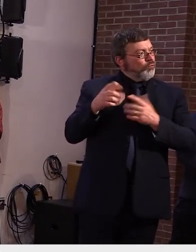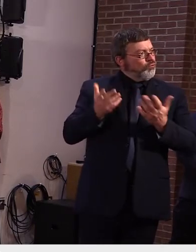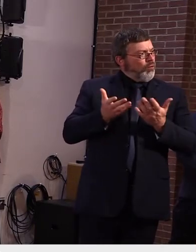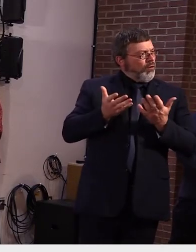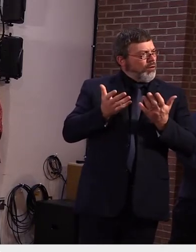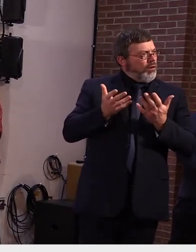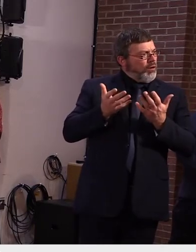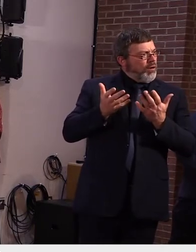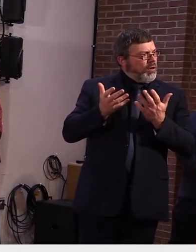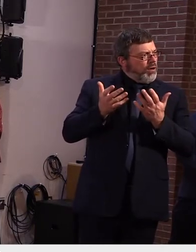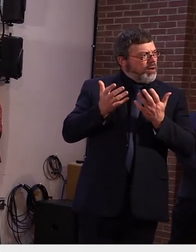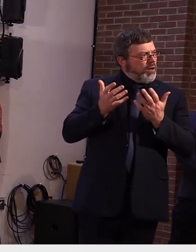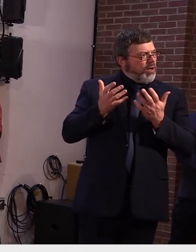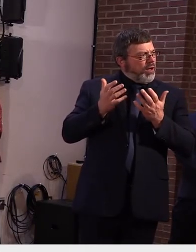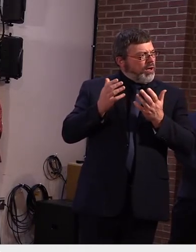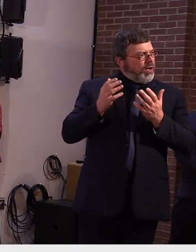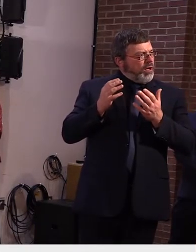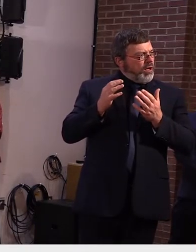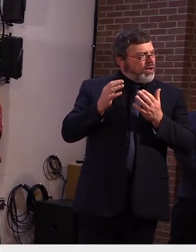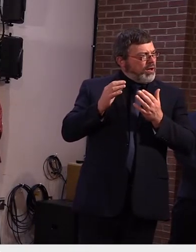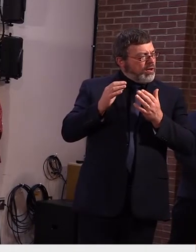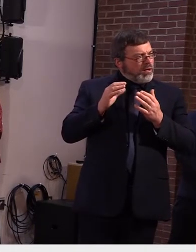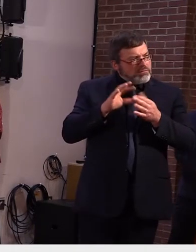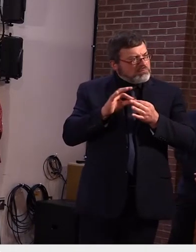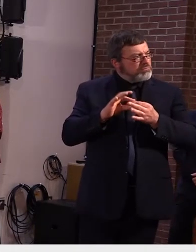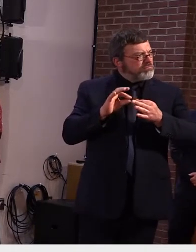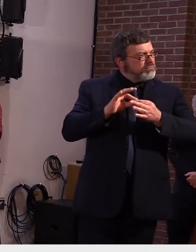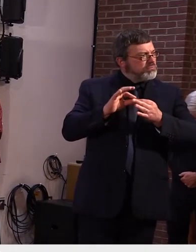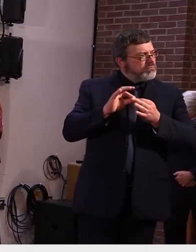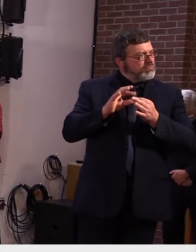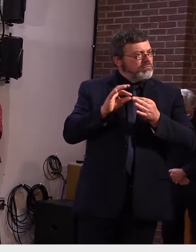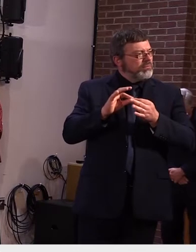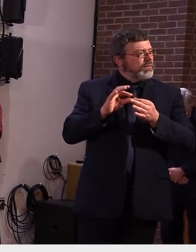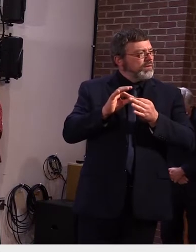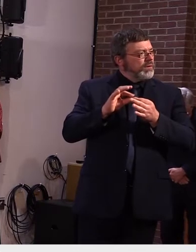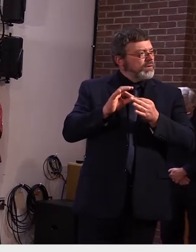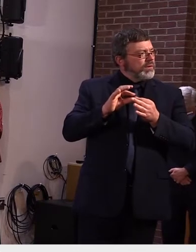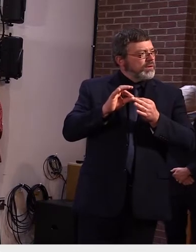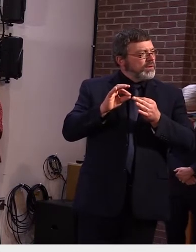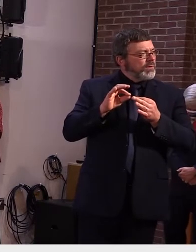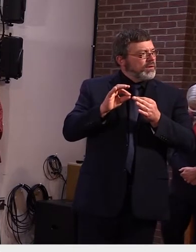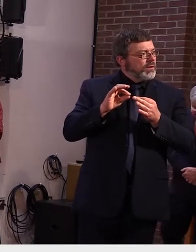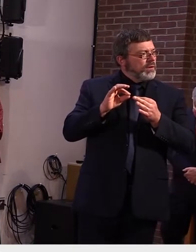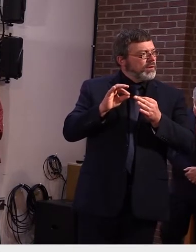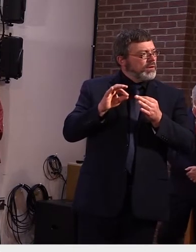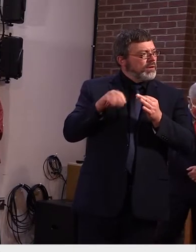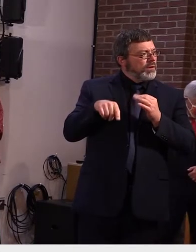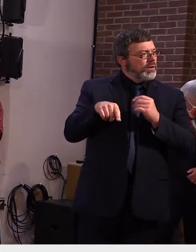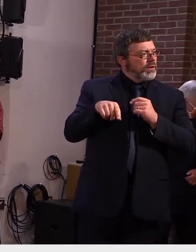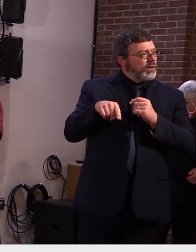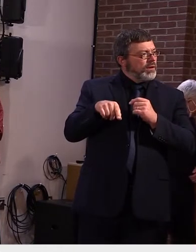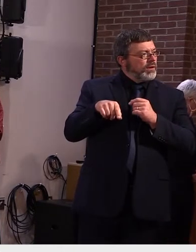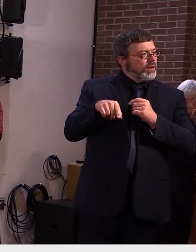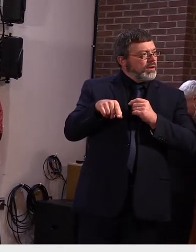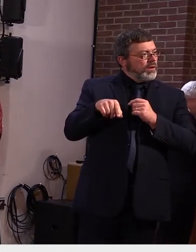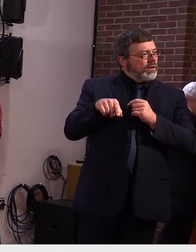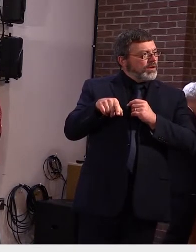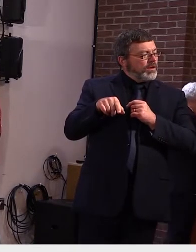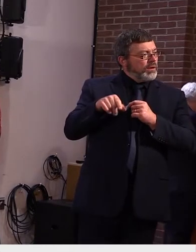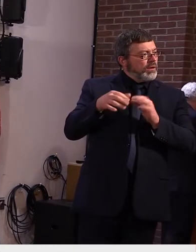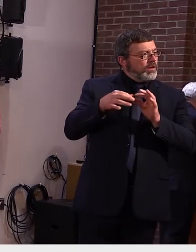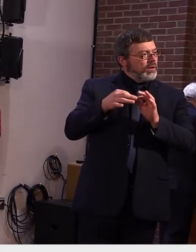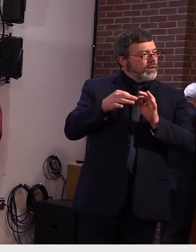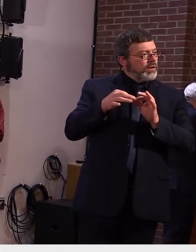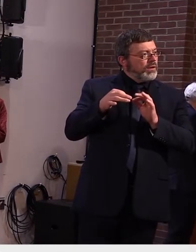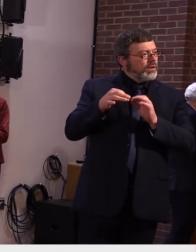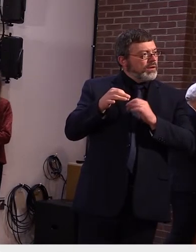wondering if uh the the 900 federal program has now played out and what has uh come with the the state